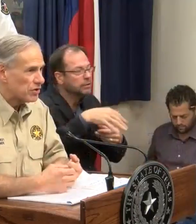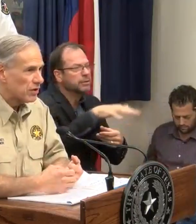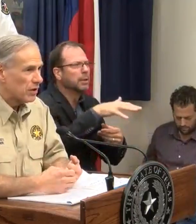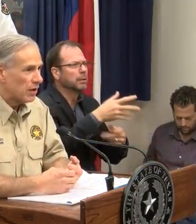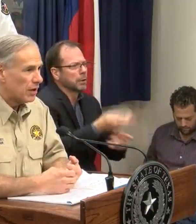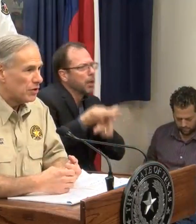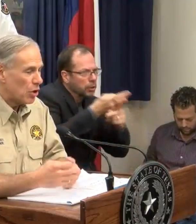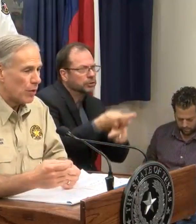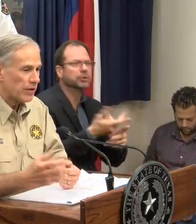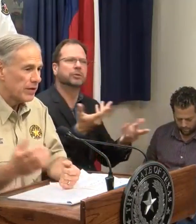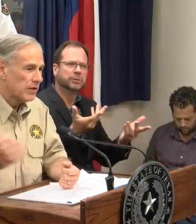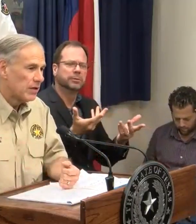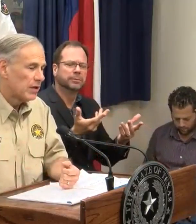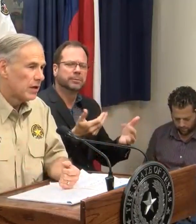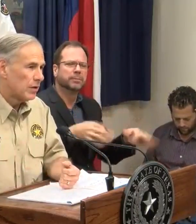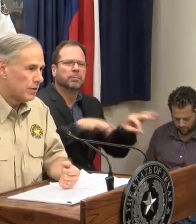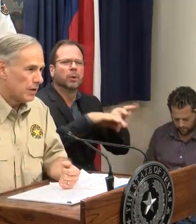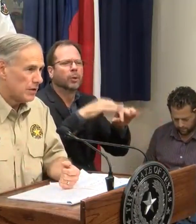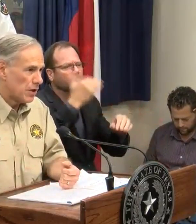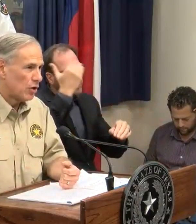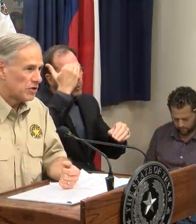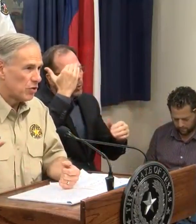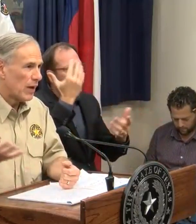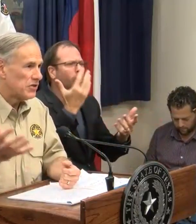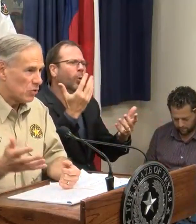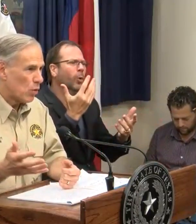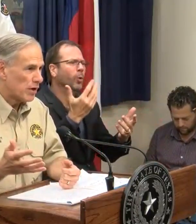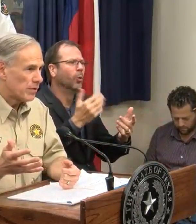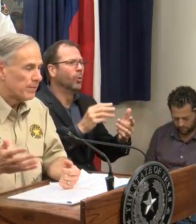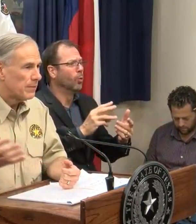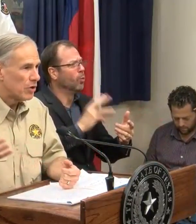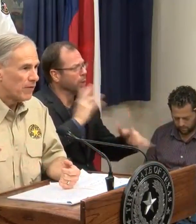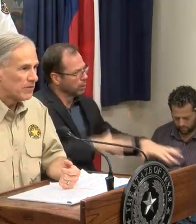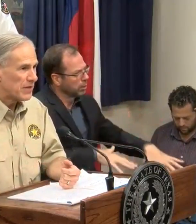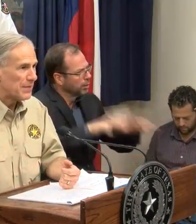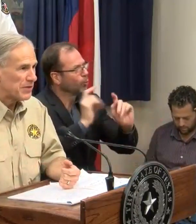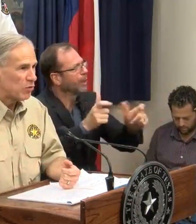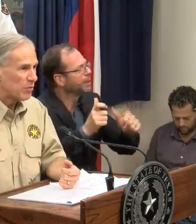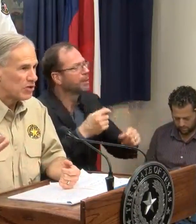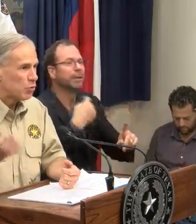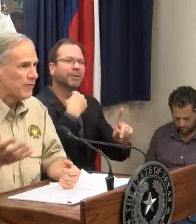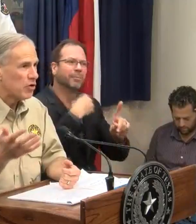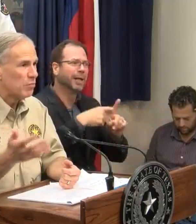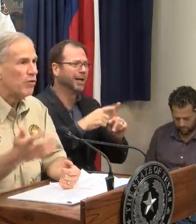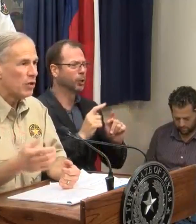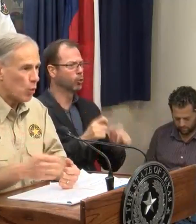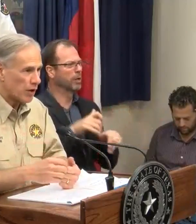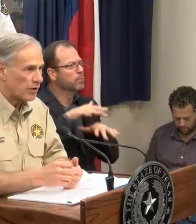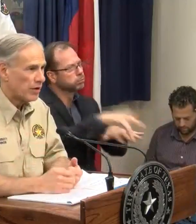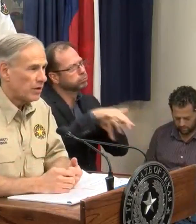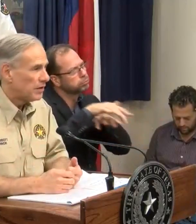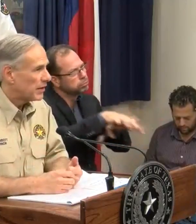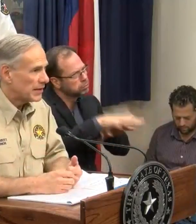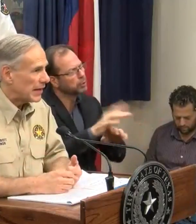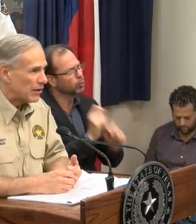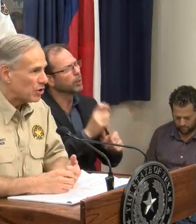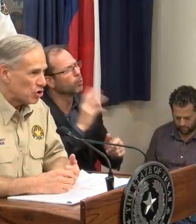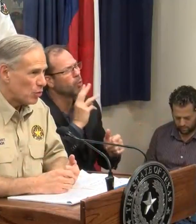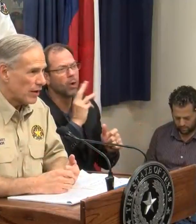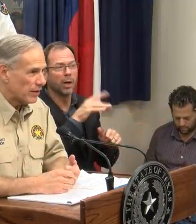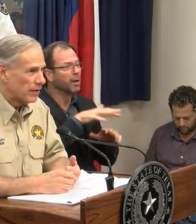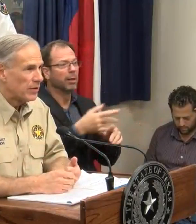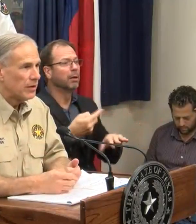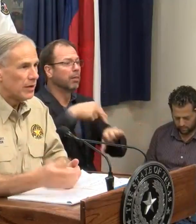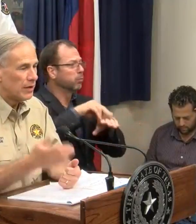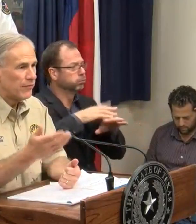cautious, knowing that not only is it rising water, but oftentimes it will be swift-moving water that can carry